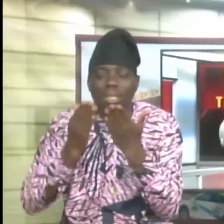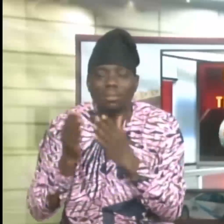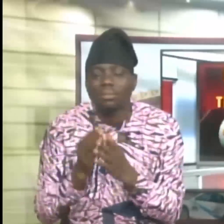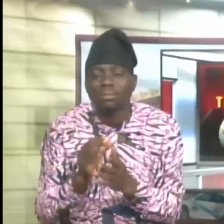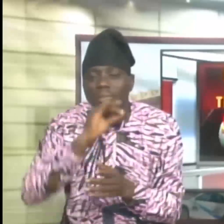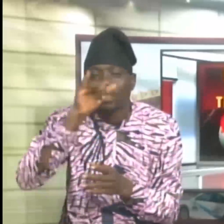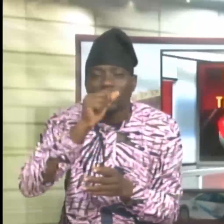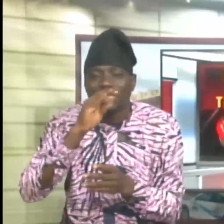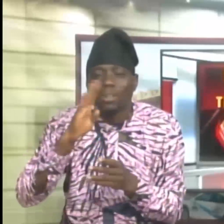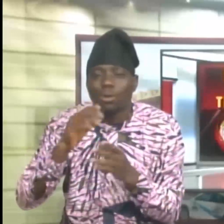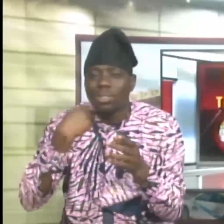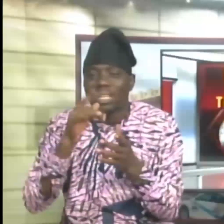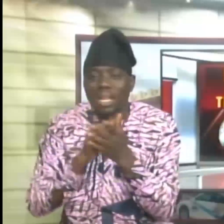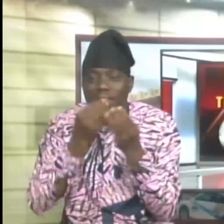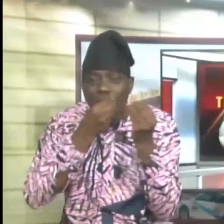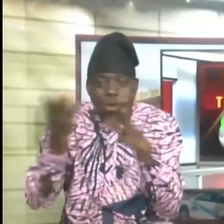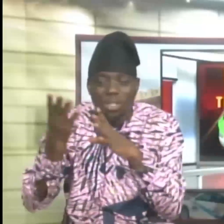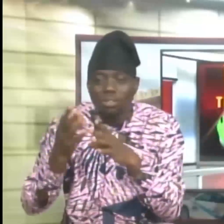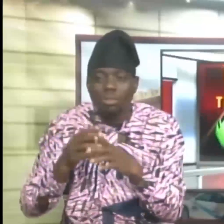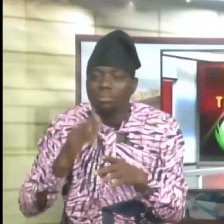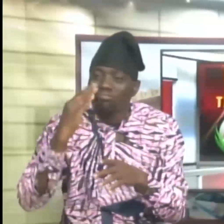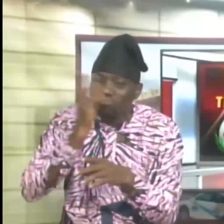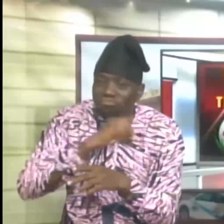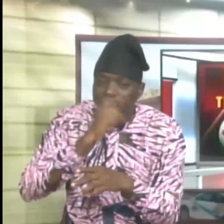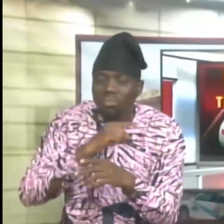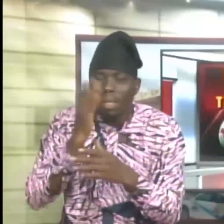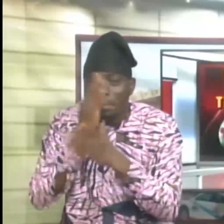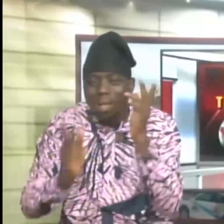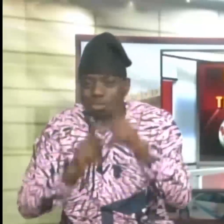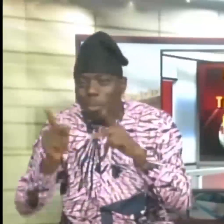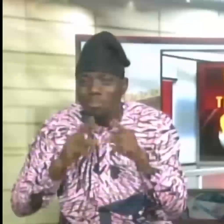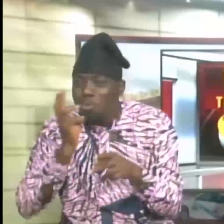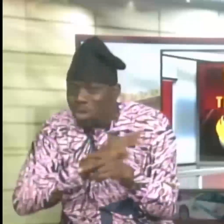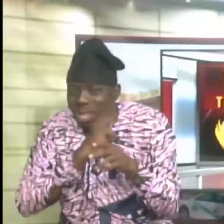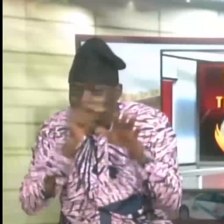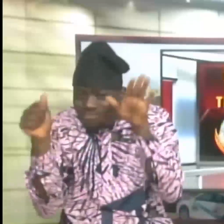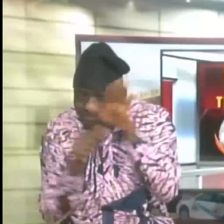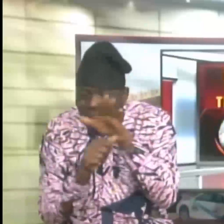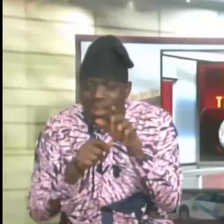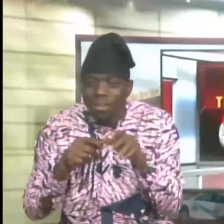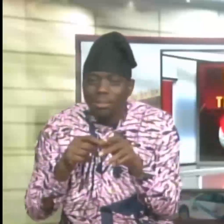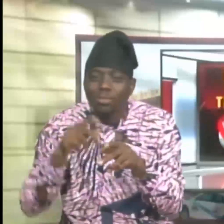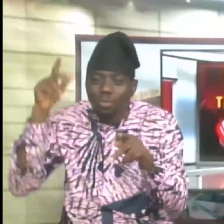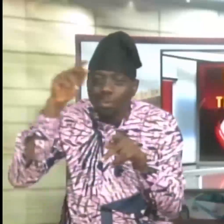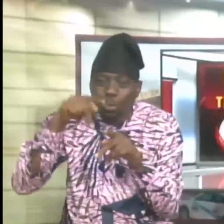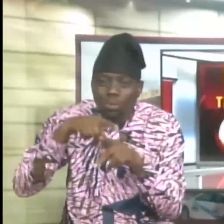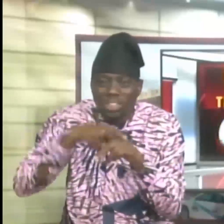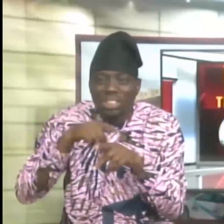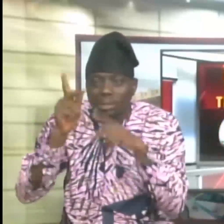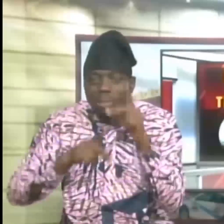Jacobs said the information was a mischief perpetrated by some unscrupulous individual, bent on maligning the image of the